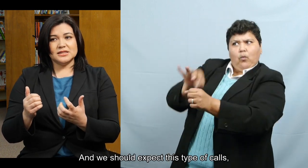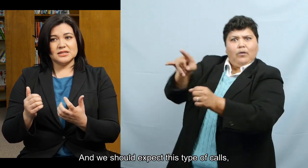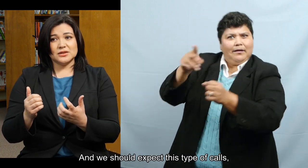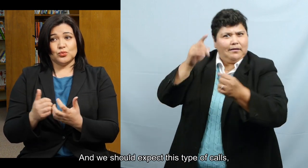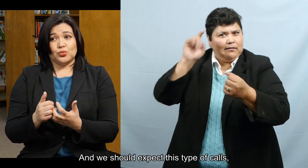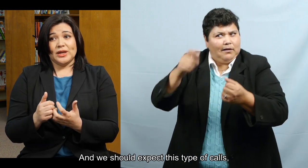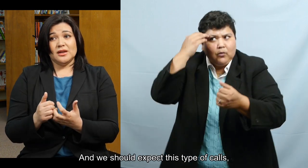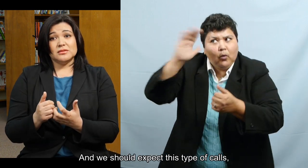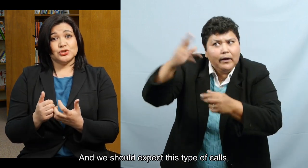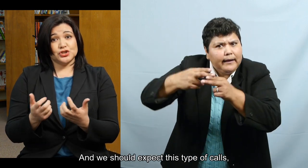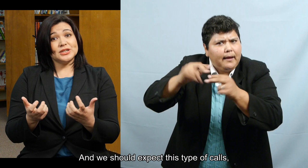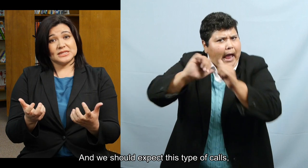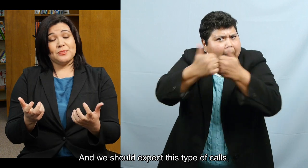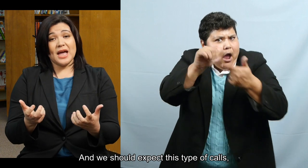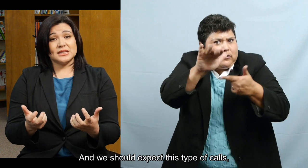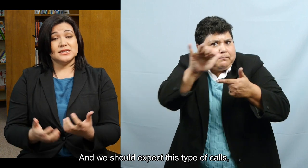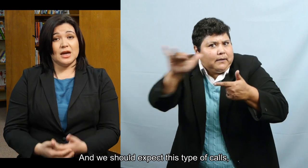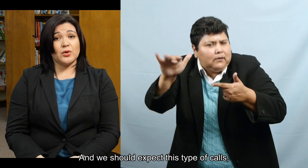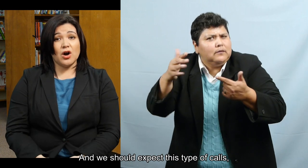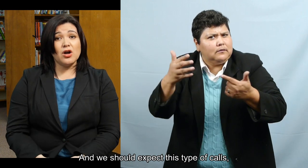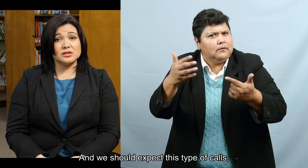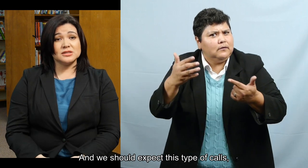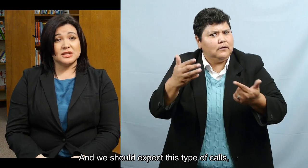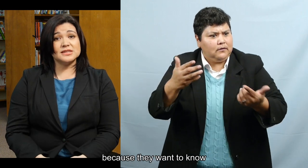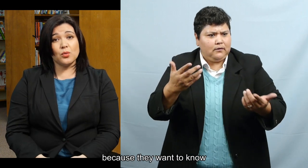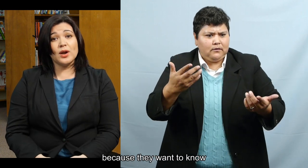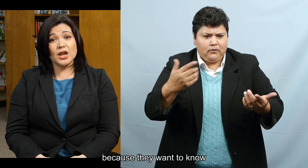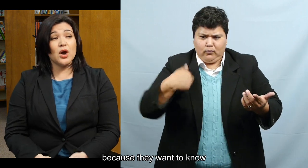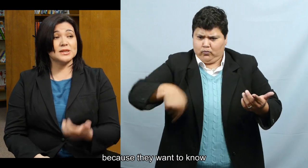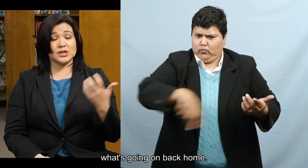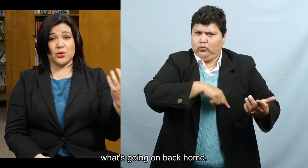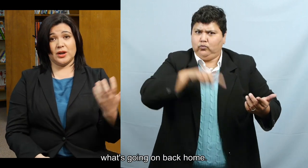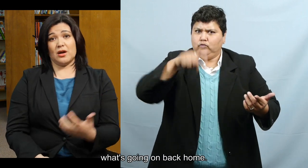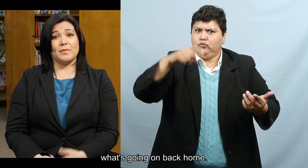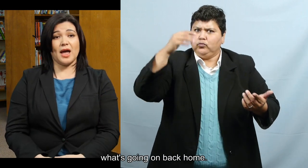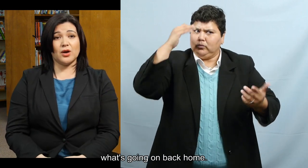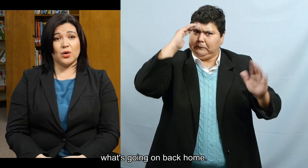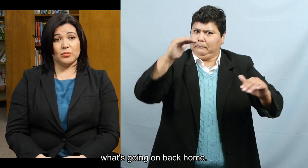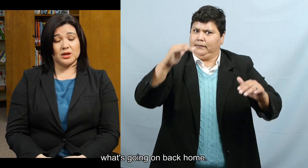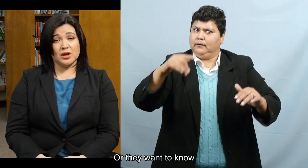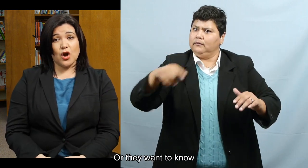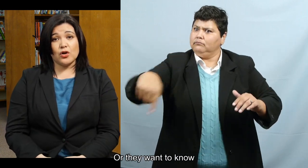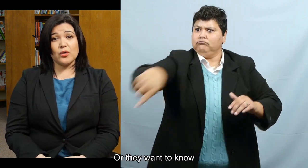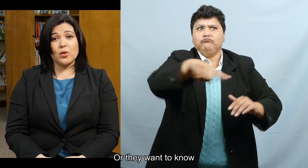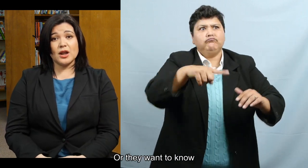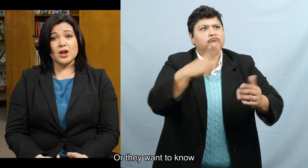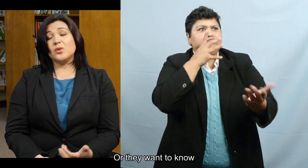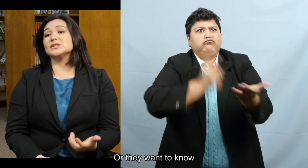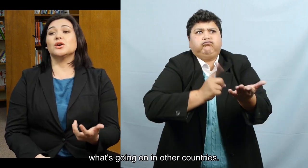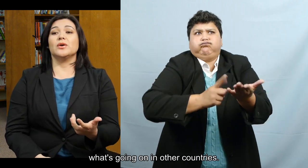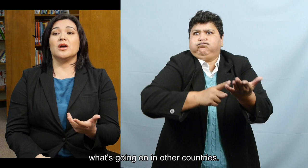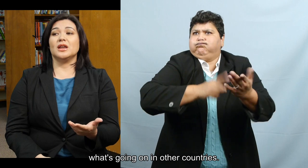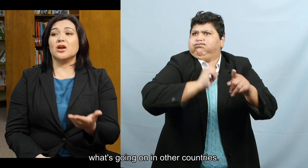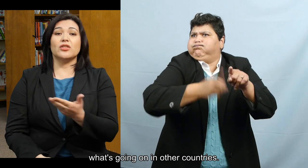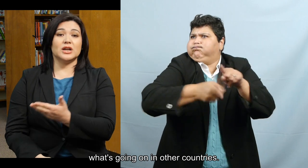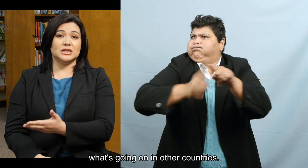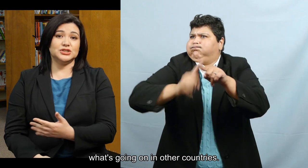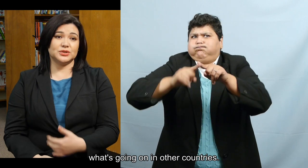spell them. And we should expect these type of calls. Because they want to know what's going on back home. Or they want to know